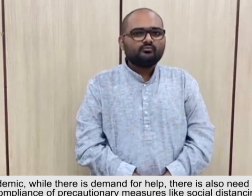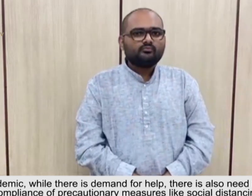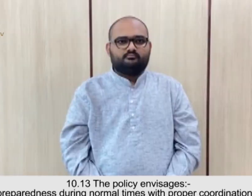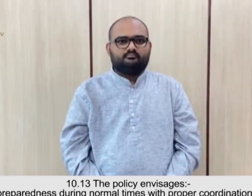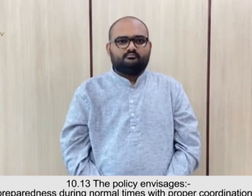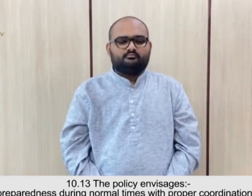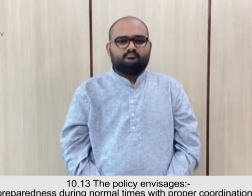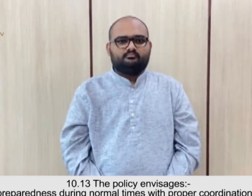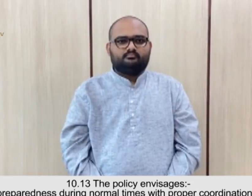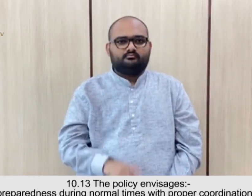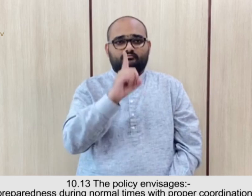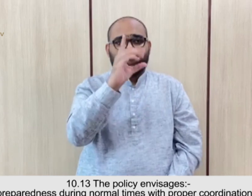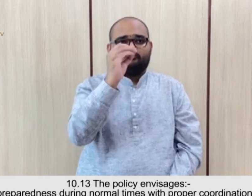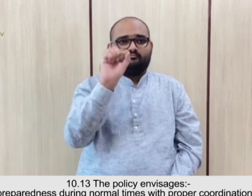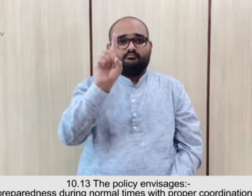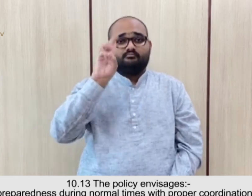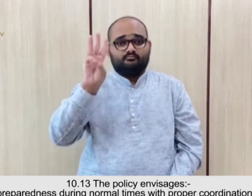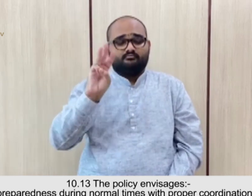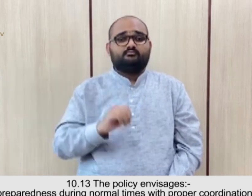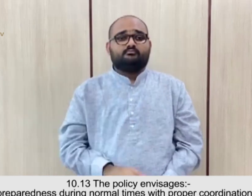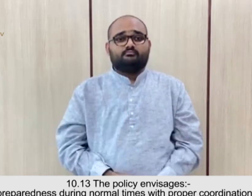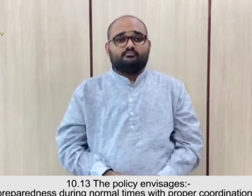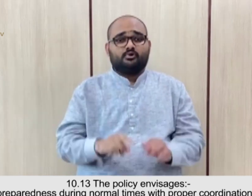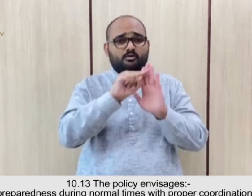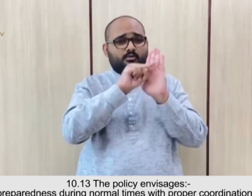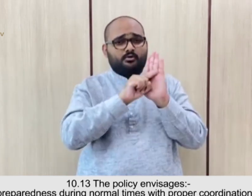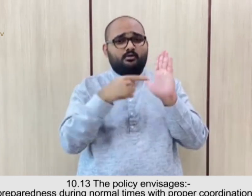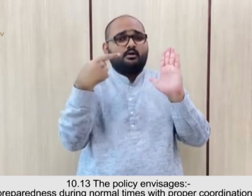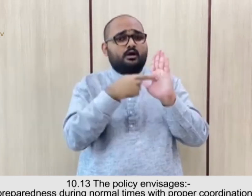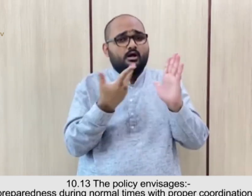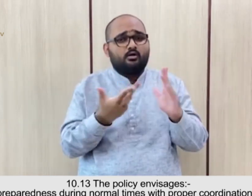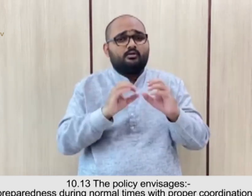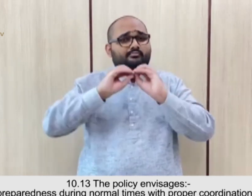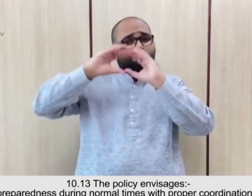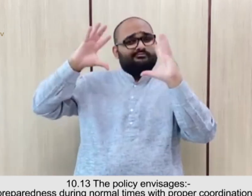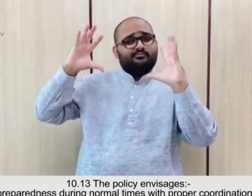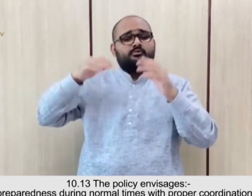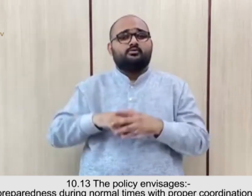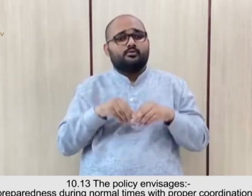10.13 The policy envisits following points. 1.